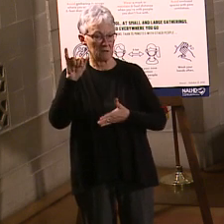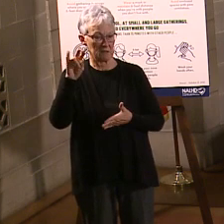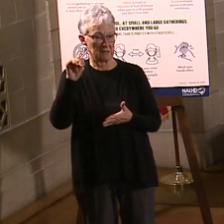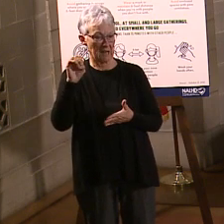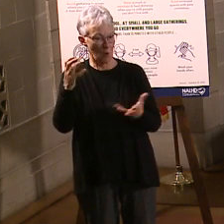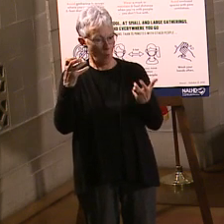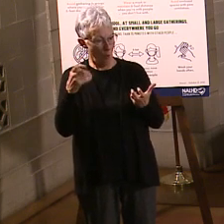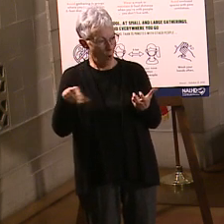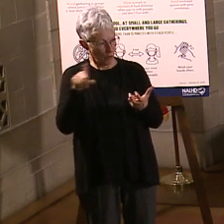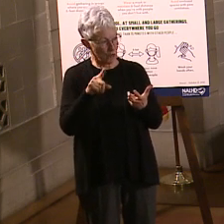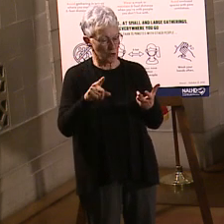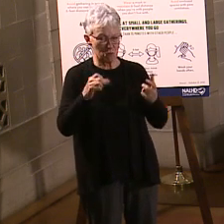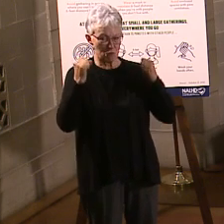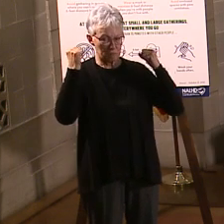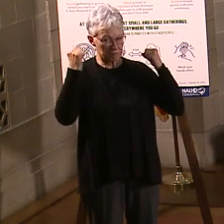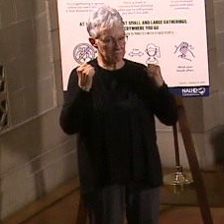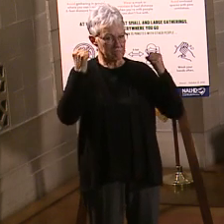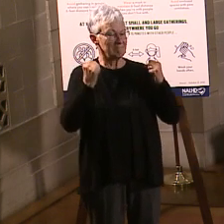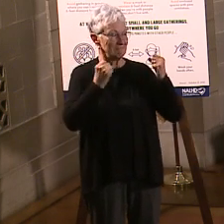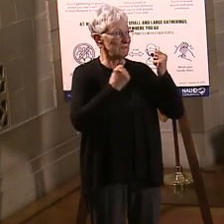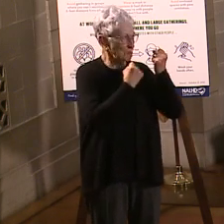hopefully it will continue that way.